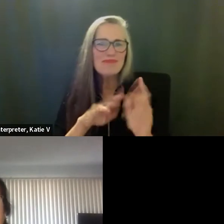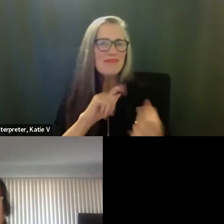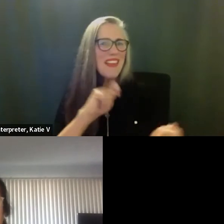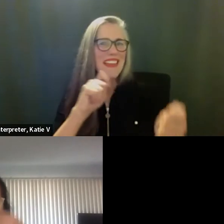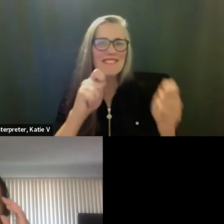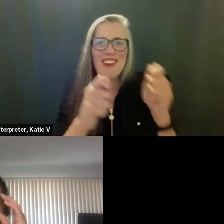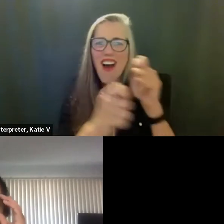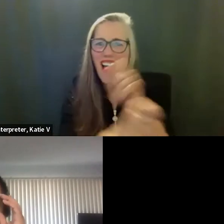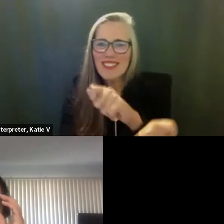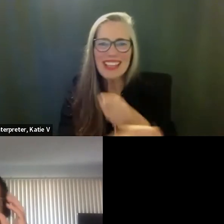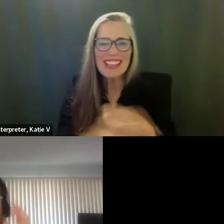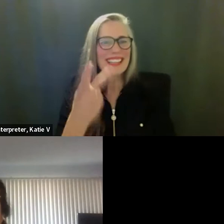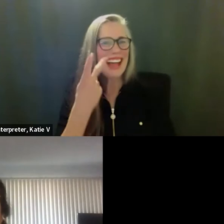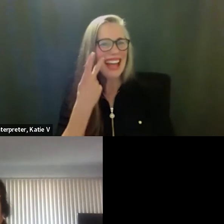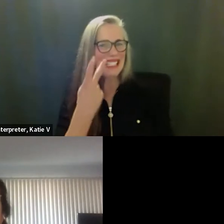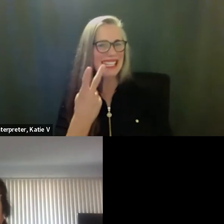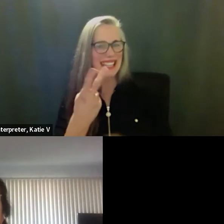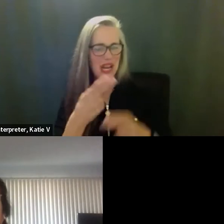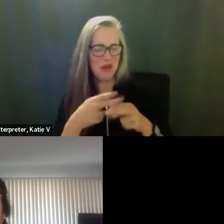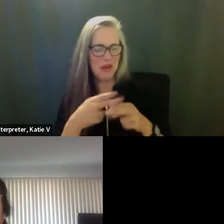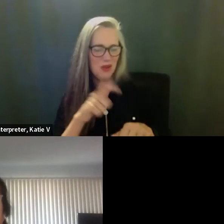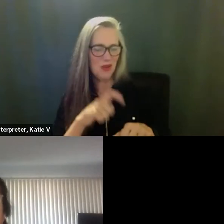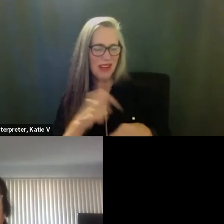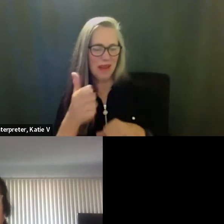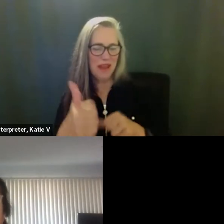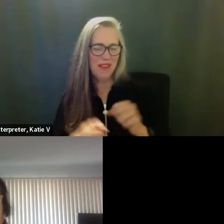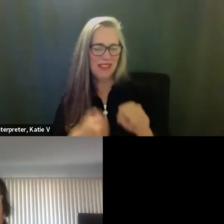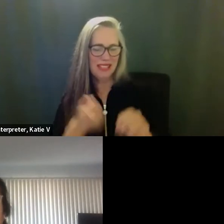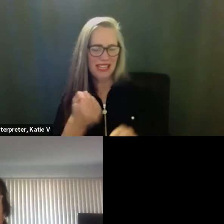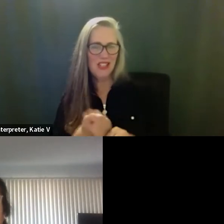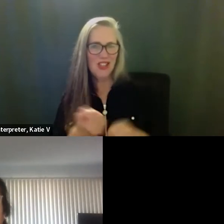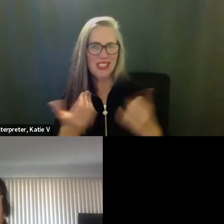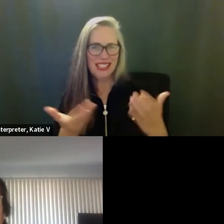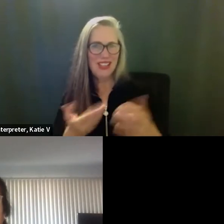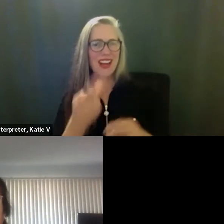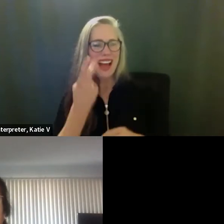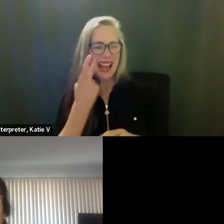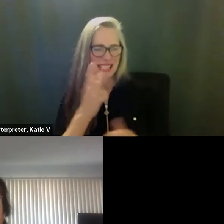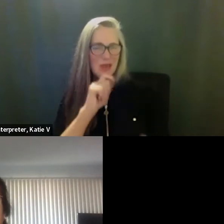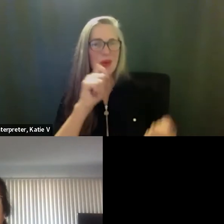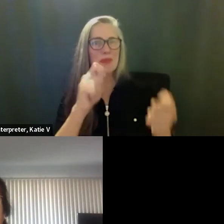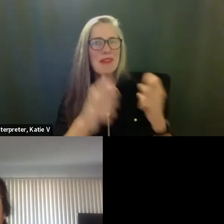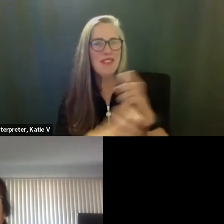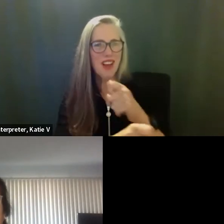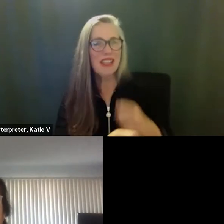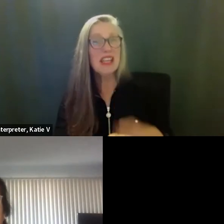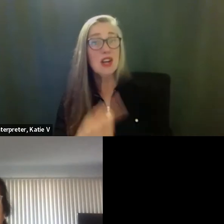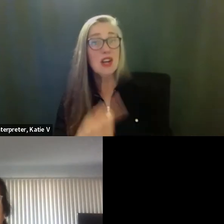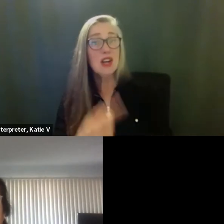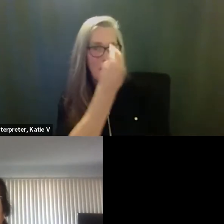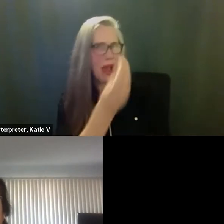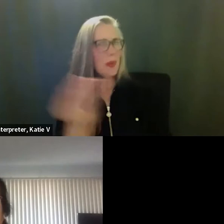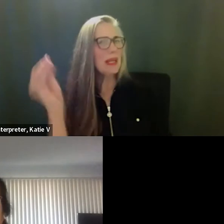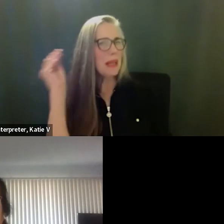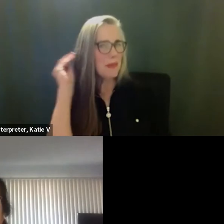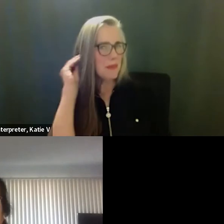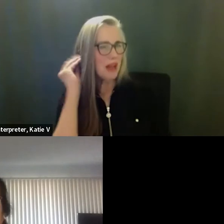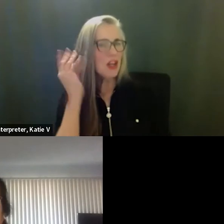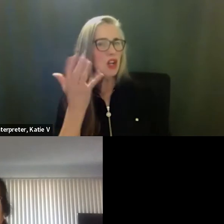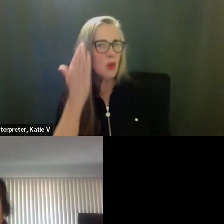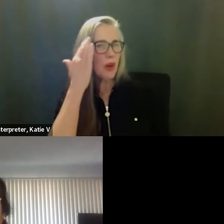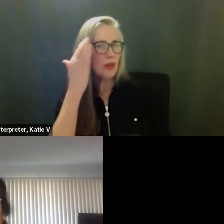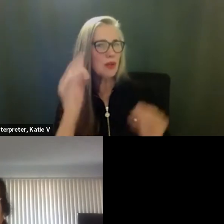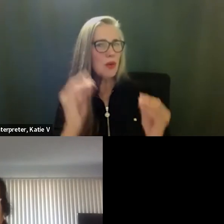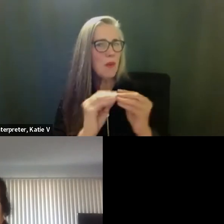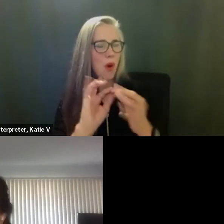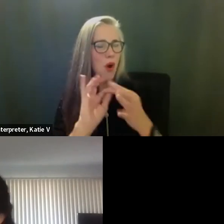and in a good direction. So, and I can't, uh, at this point comment on it, but I will keep that in mind. And in the future we'll present specifically about the